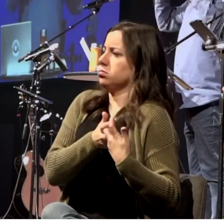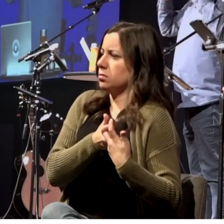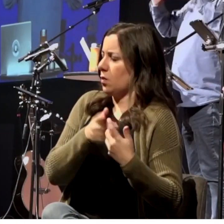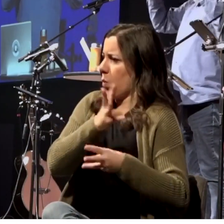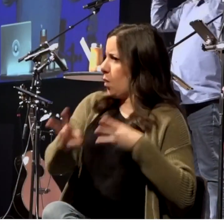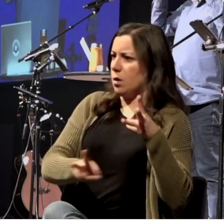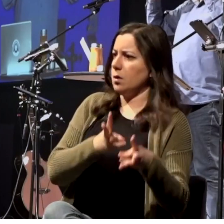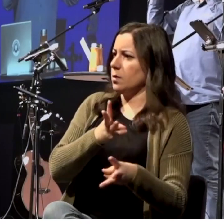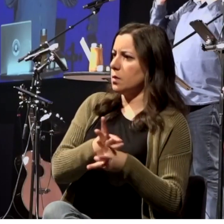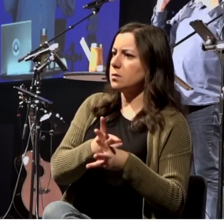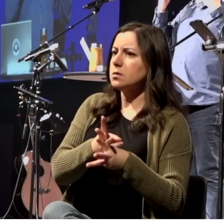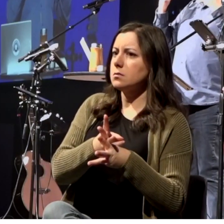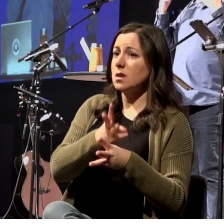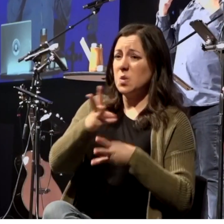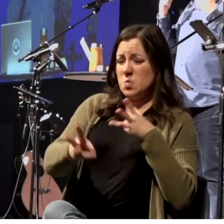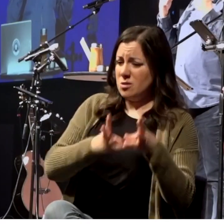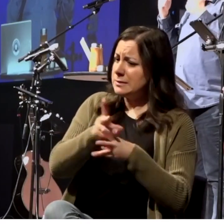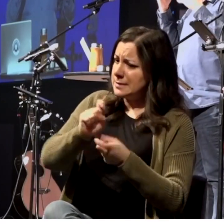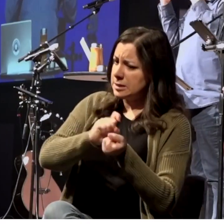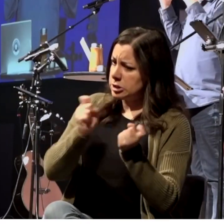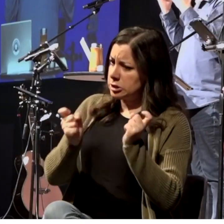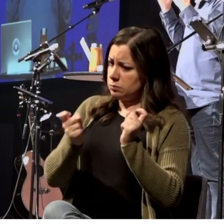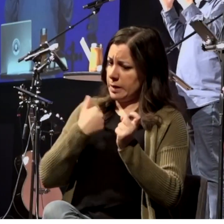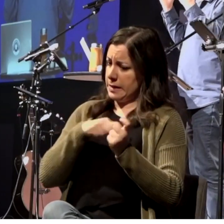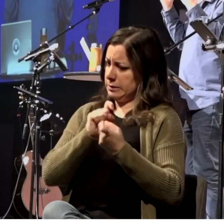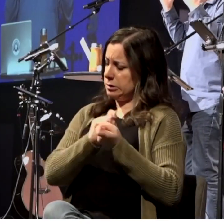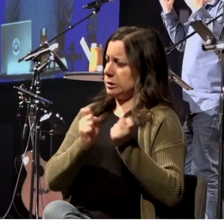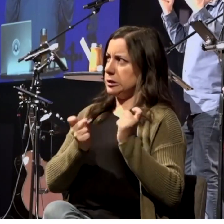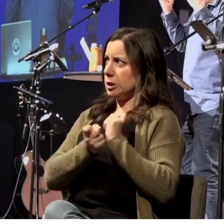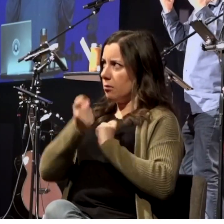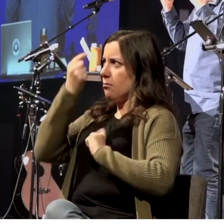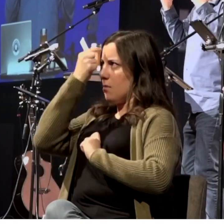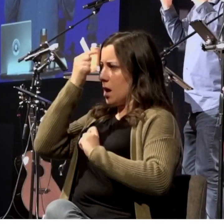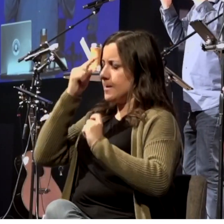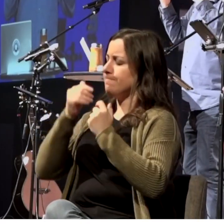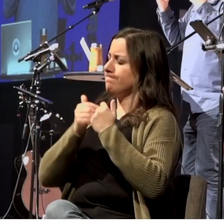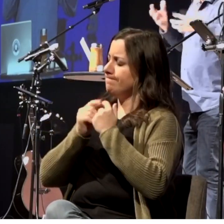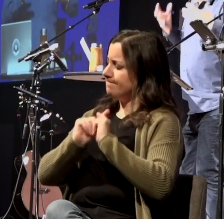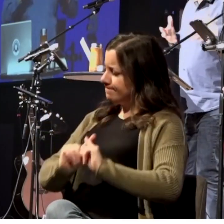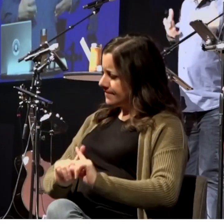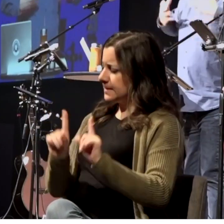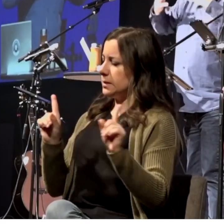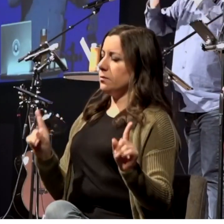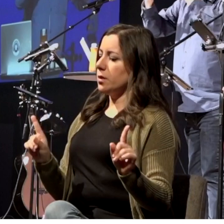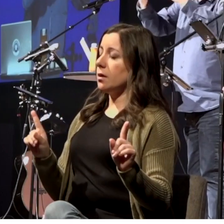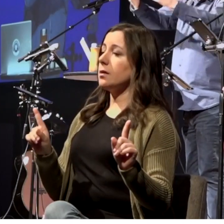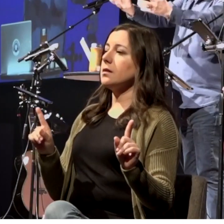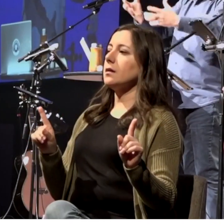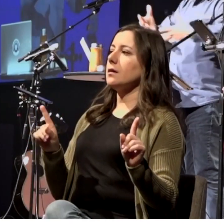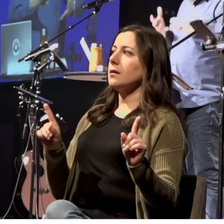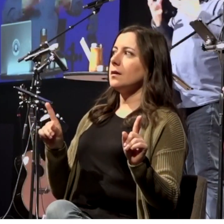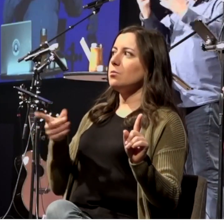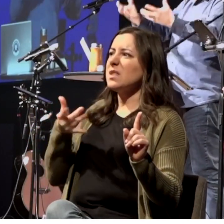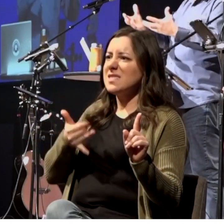to be transformed by the renewing of our mind, Romans 12. But we are to infiltrate.